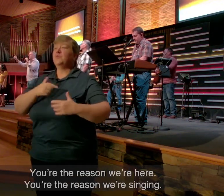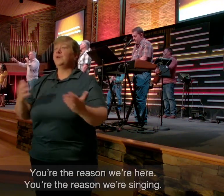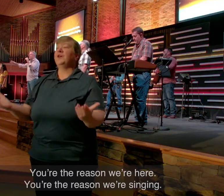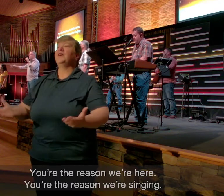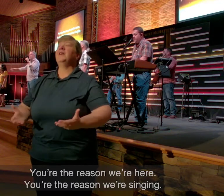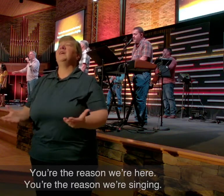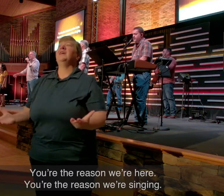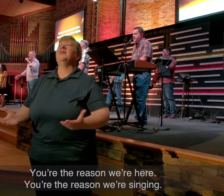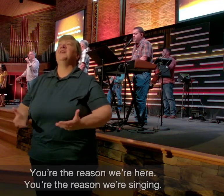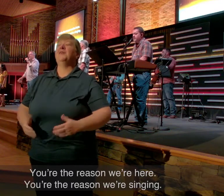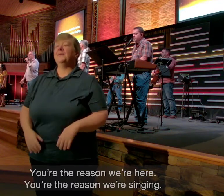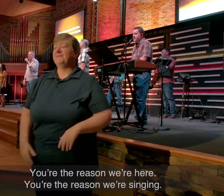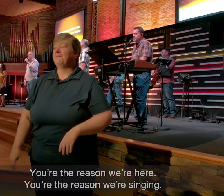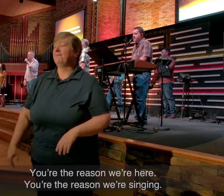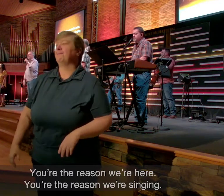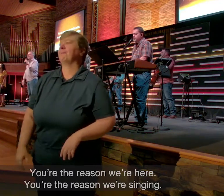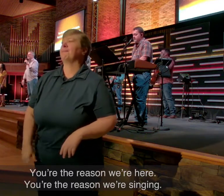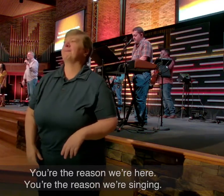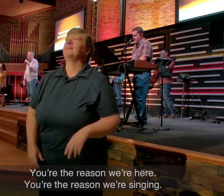we're here.